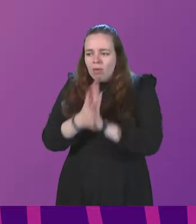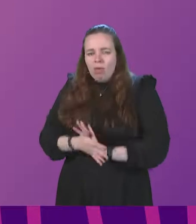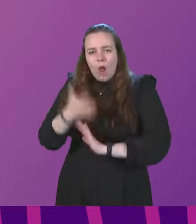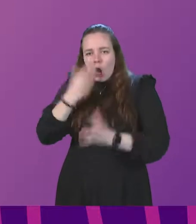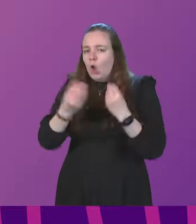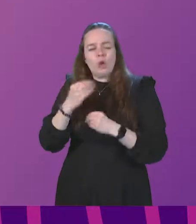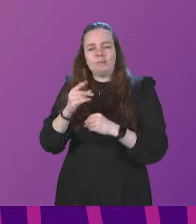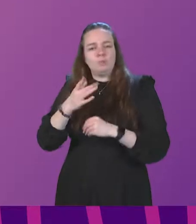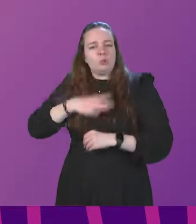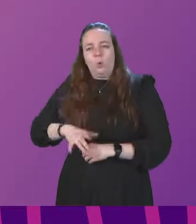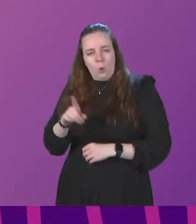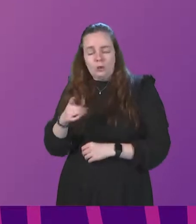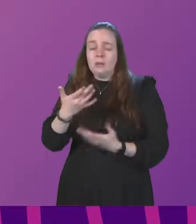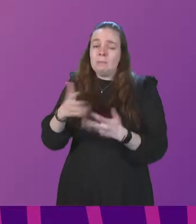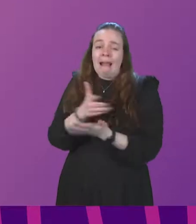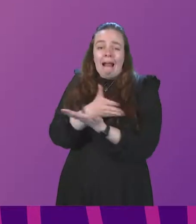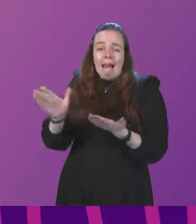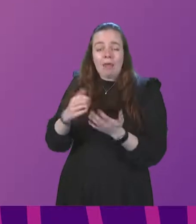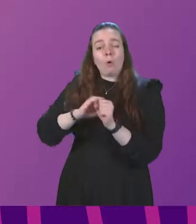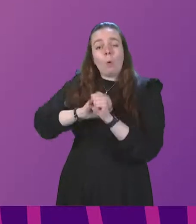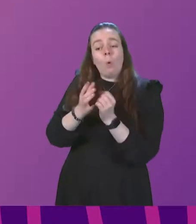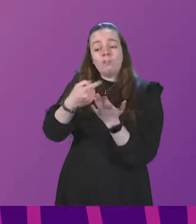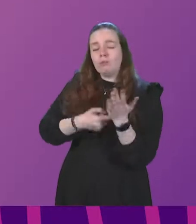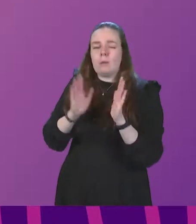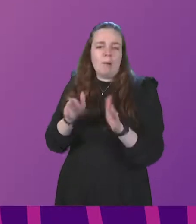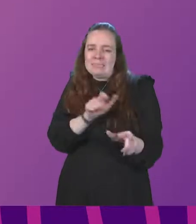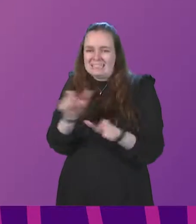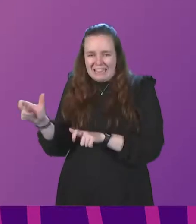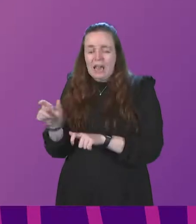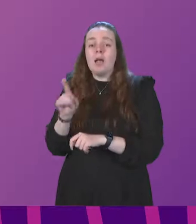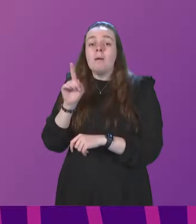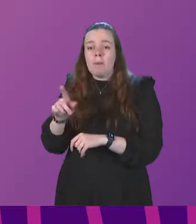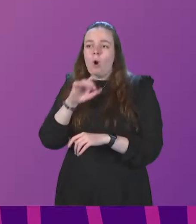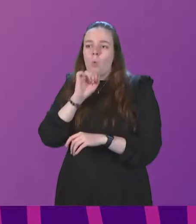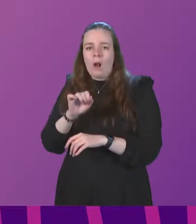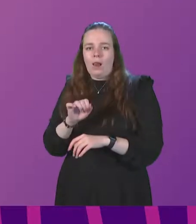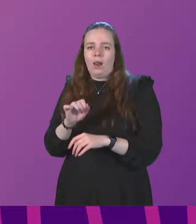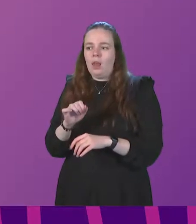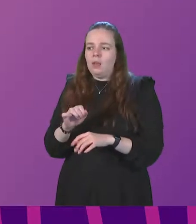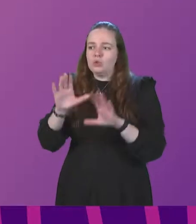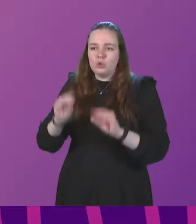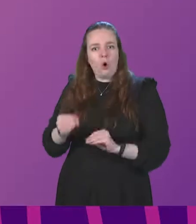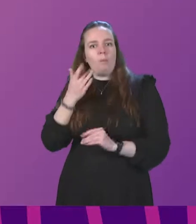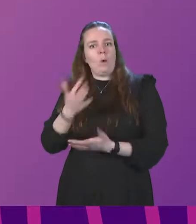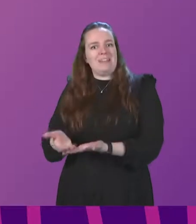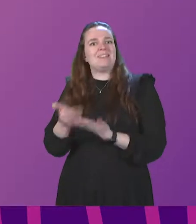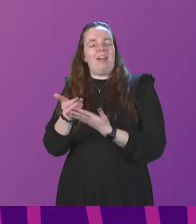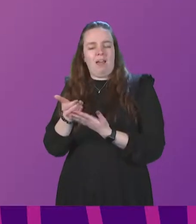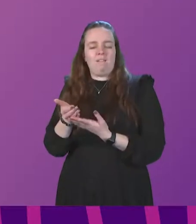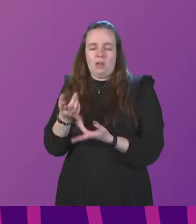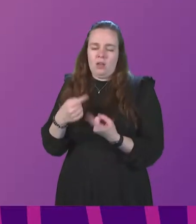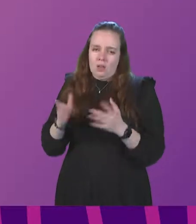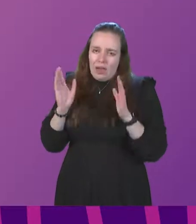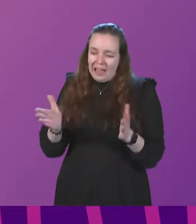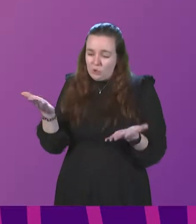We've been very clear that COVID mitigations need to stay in place, but no longer than is absolutely necessary. We absolutely have